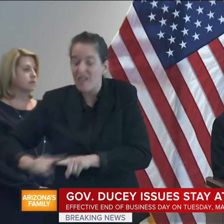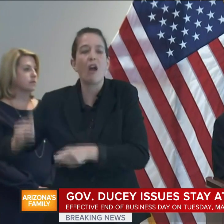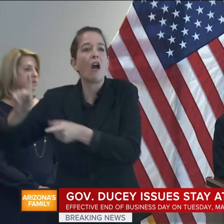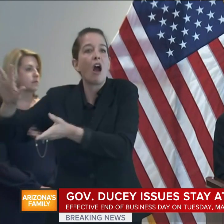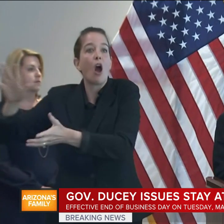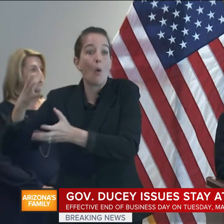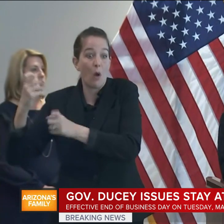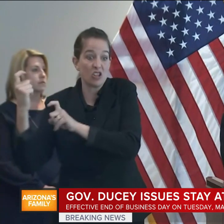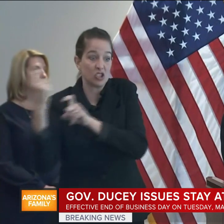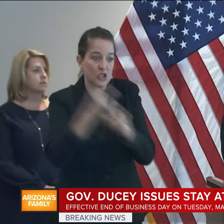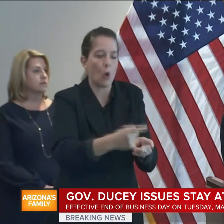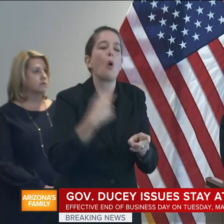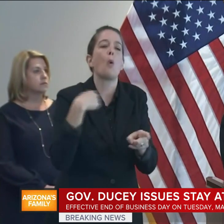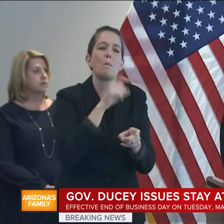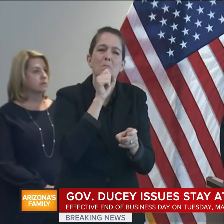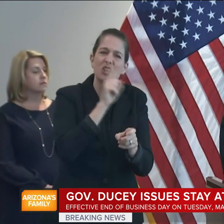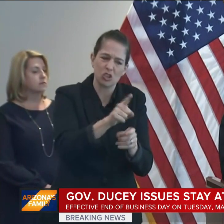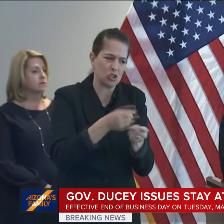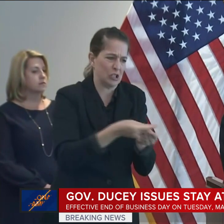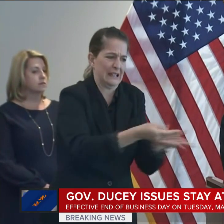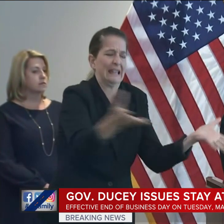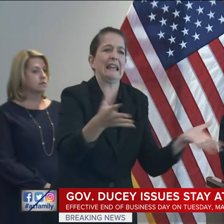the screen here? Deborah Dale with CTIR.